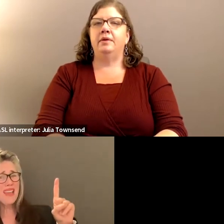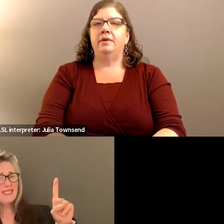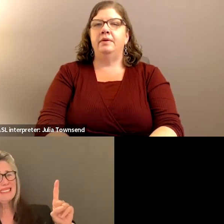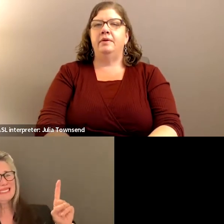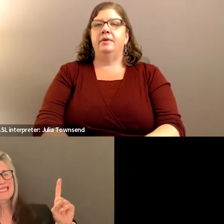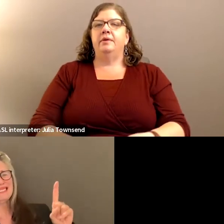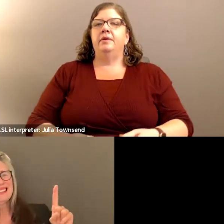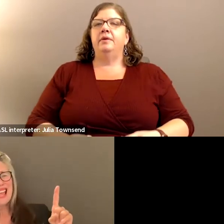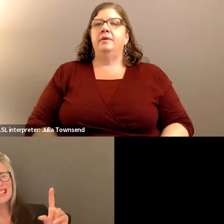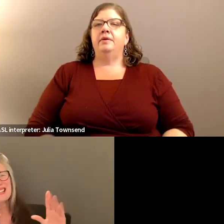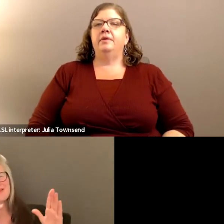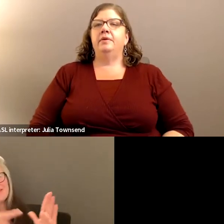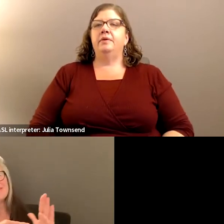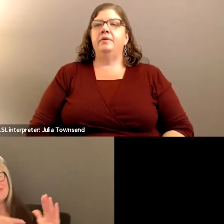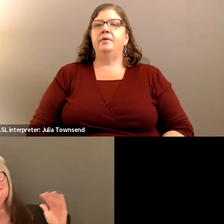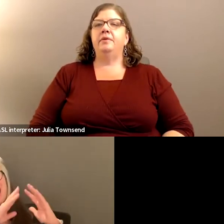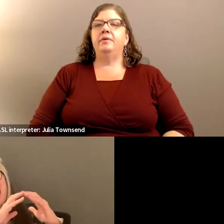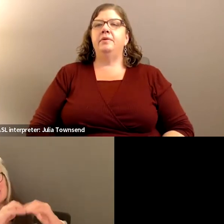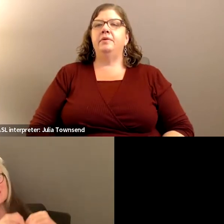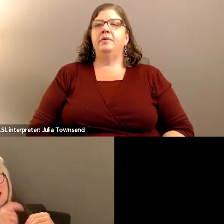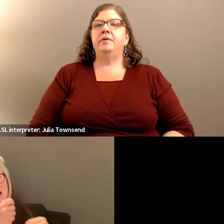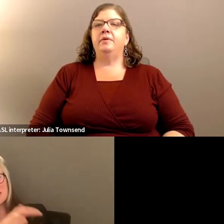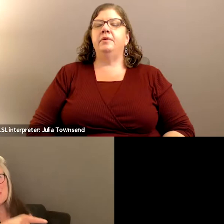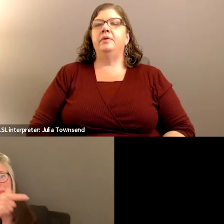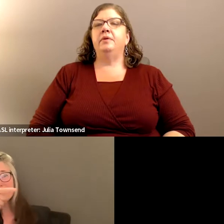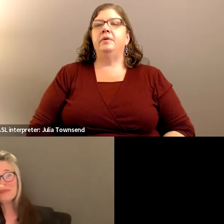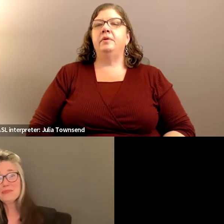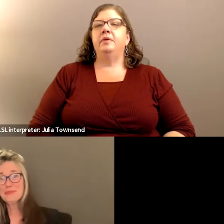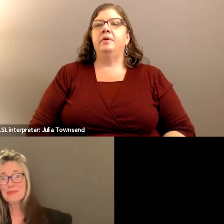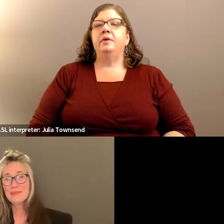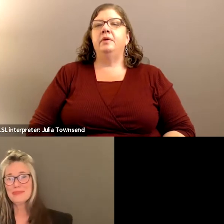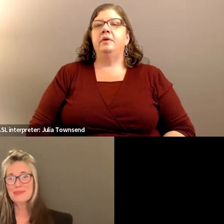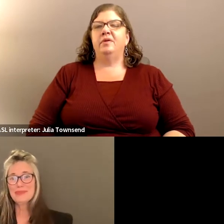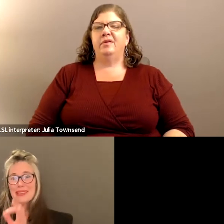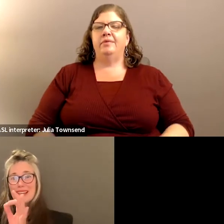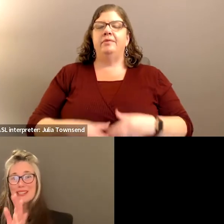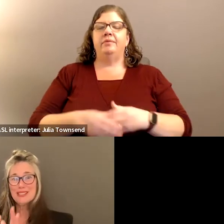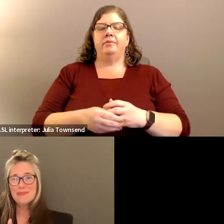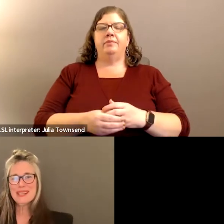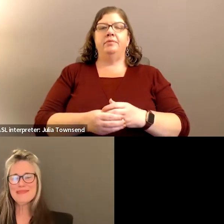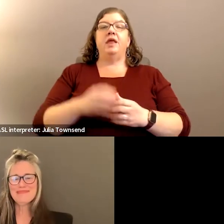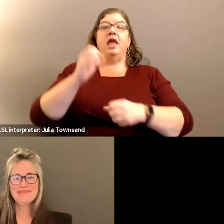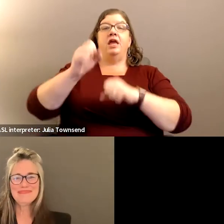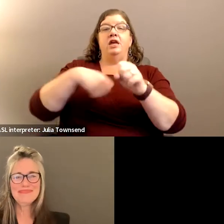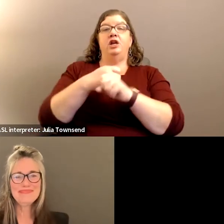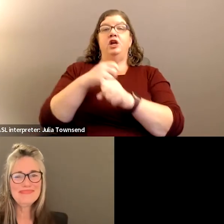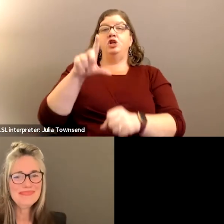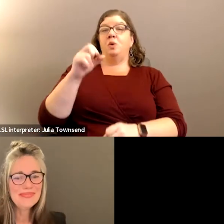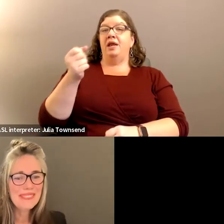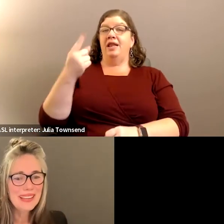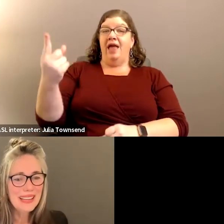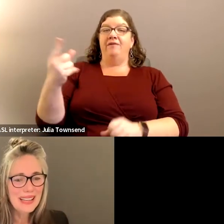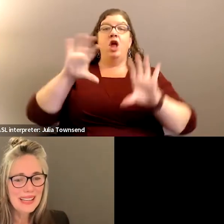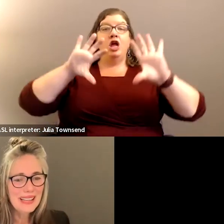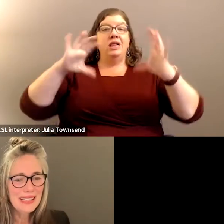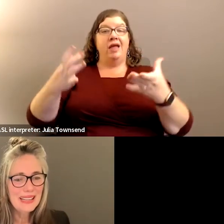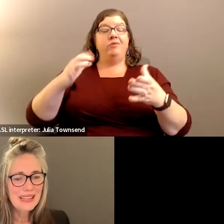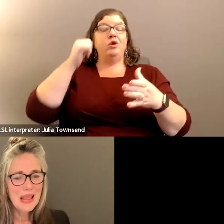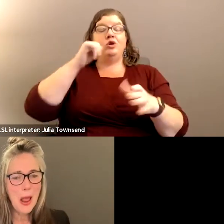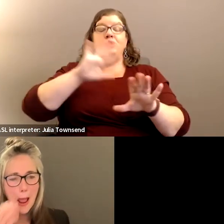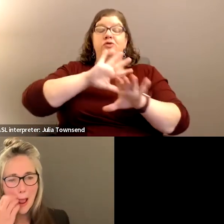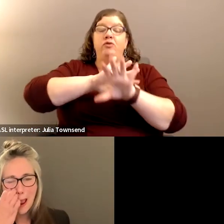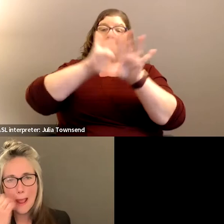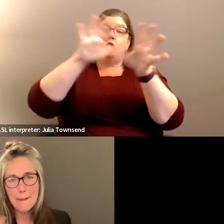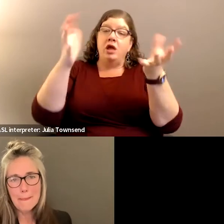history, but I'll just remind you that it was in 2011 that a collective of girls from across the globe got